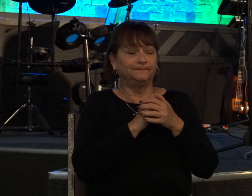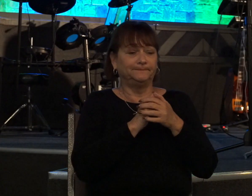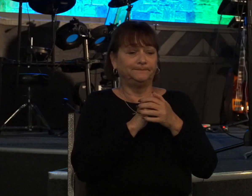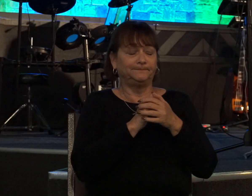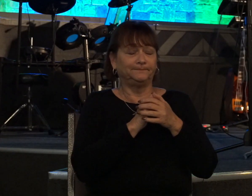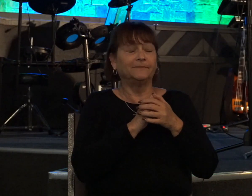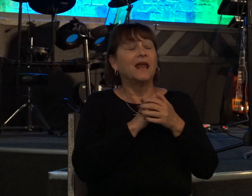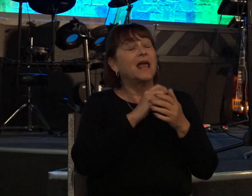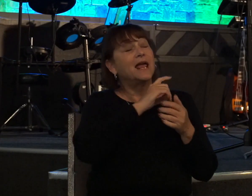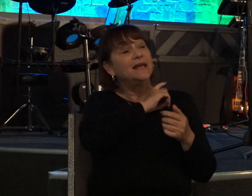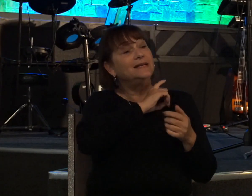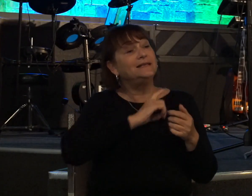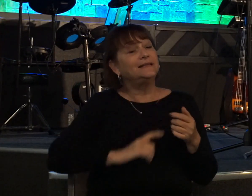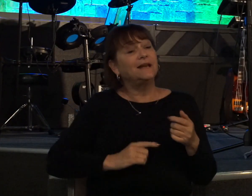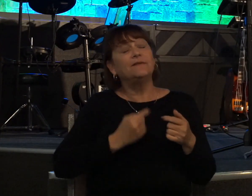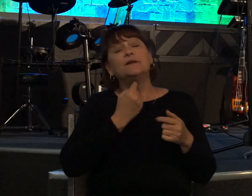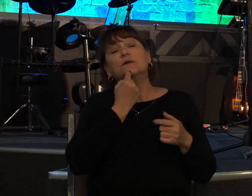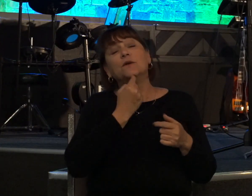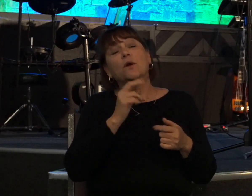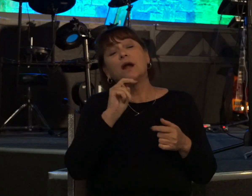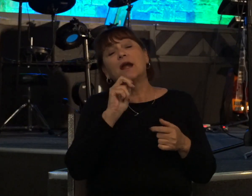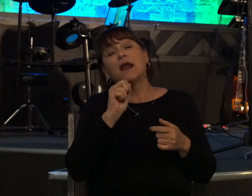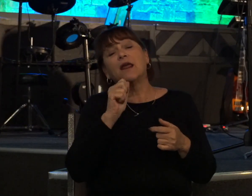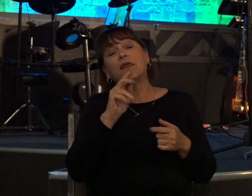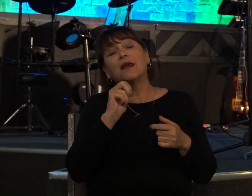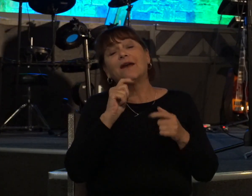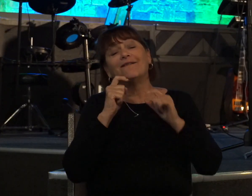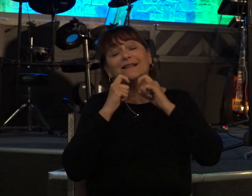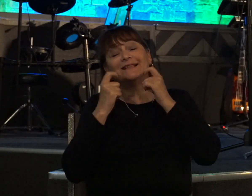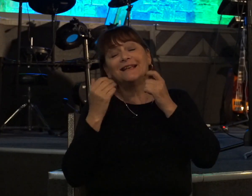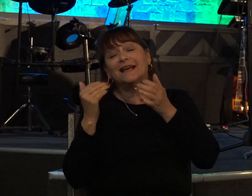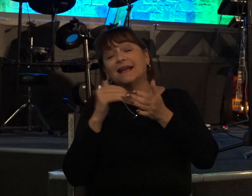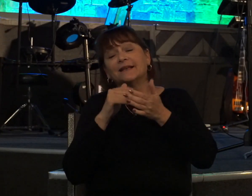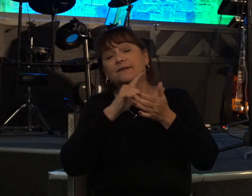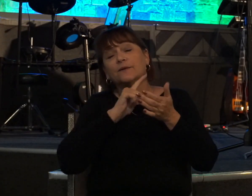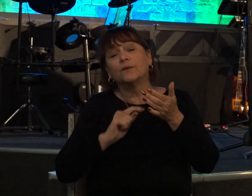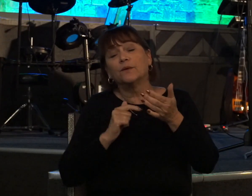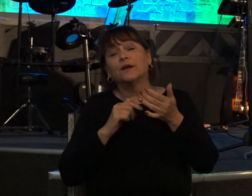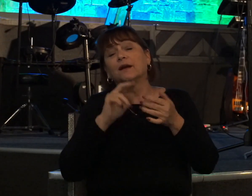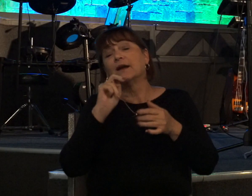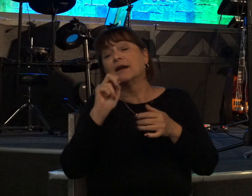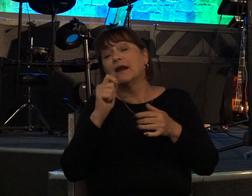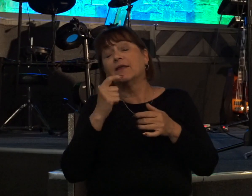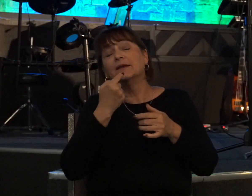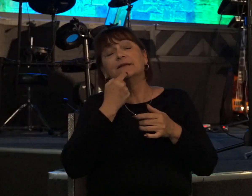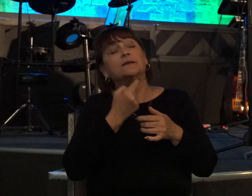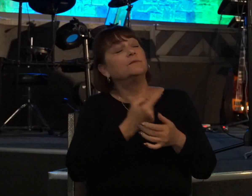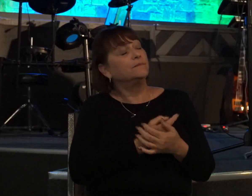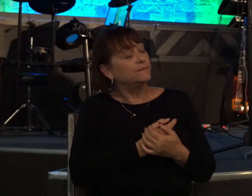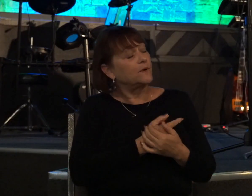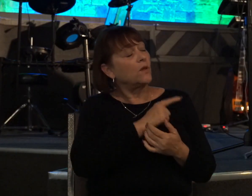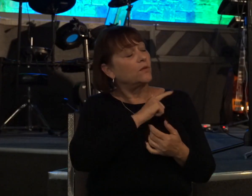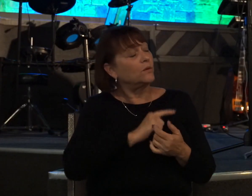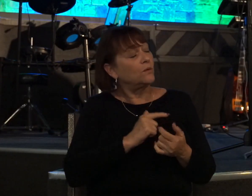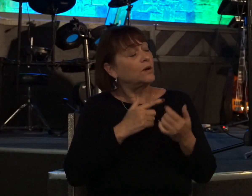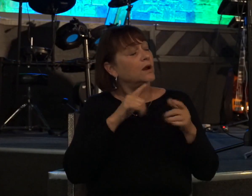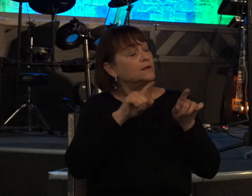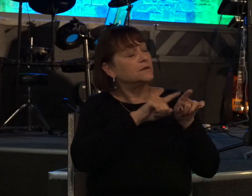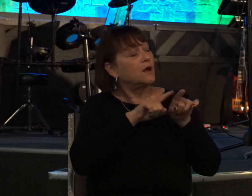david said to nathan i have sinned against the lord and nathan said to david the lord has also put away your